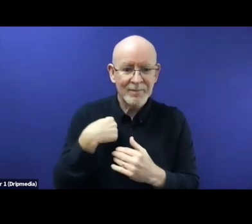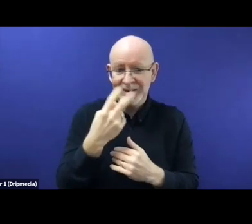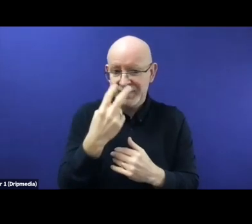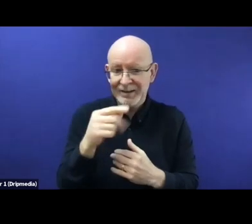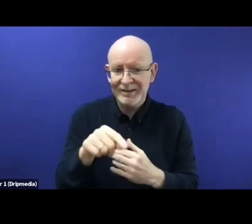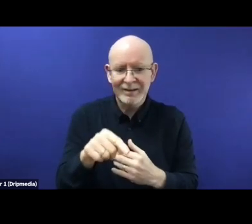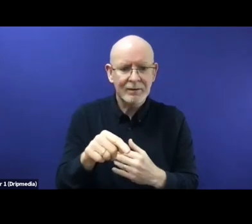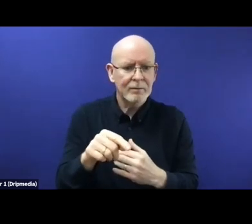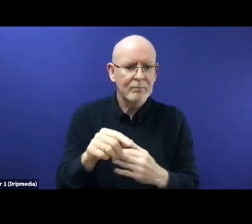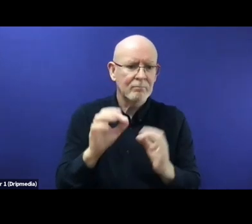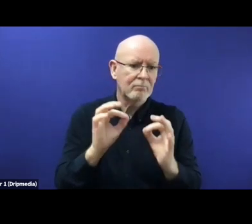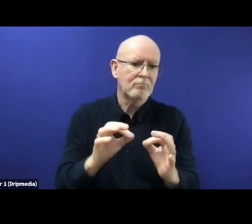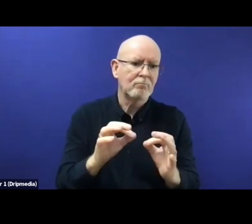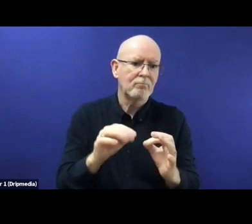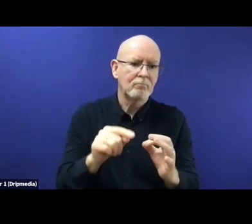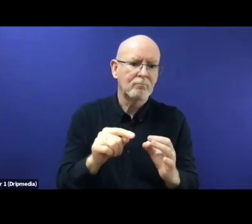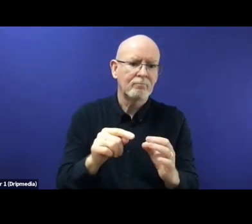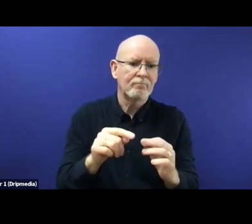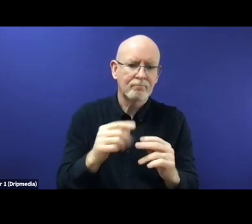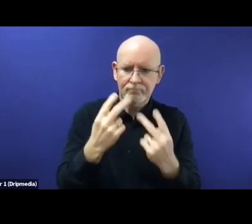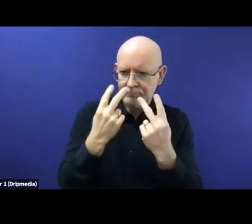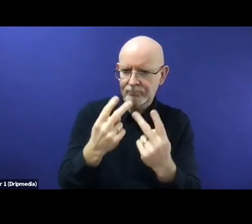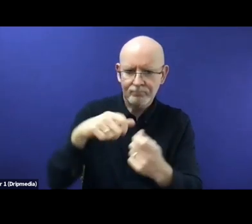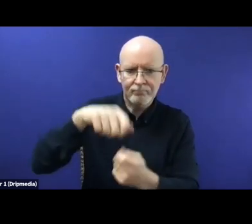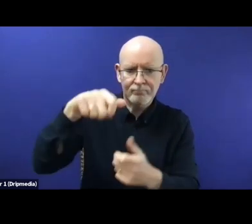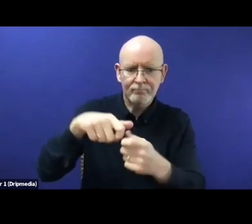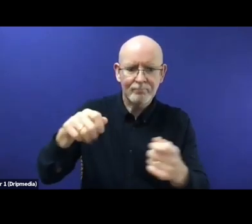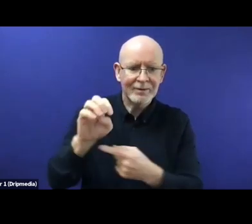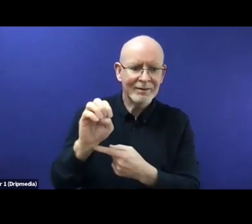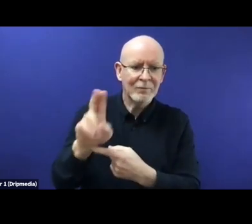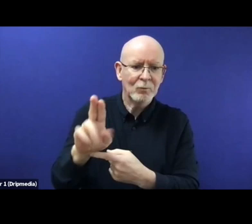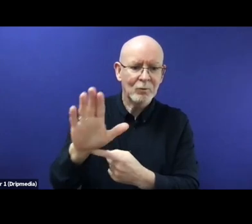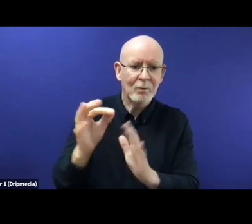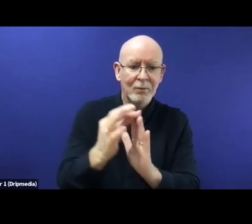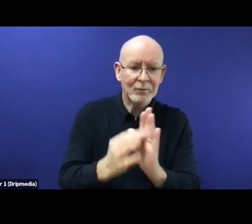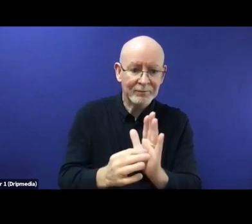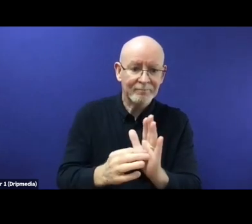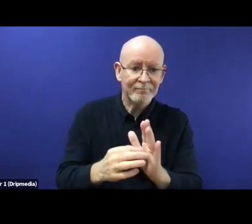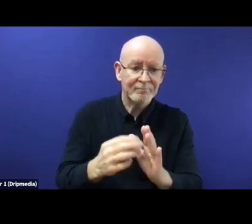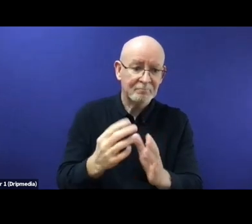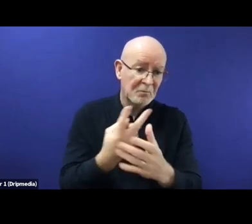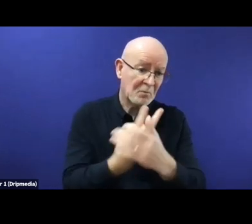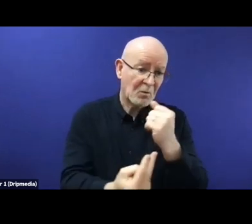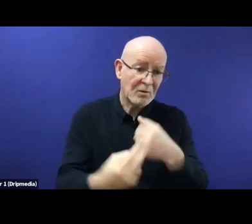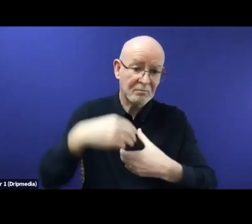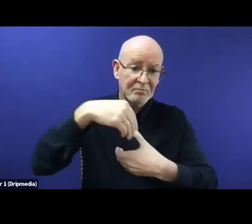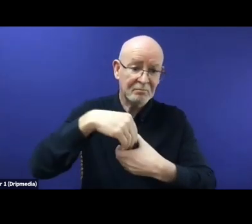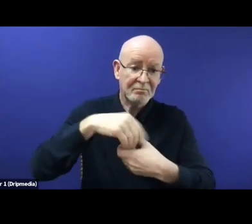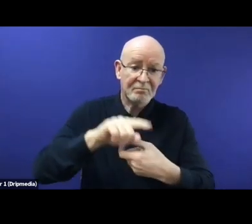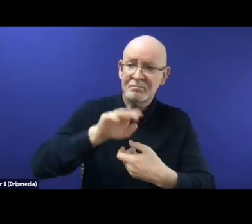the global compact are described in paragraph seven, as these four, easing pressures